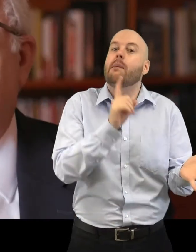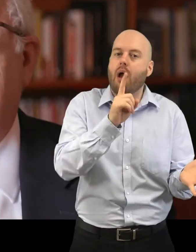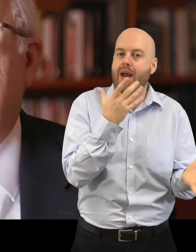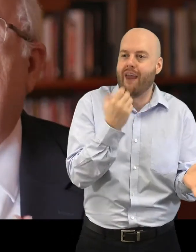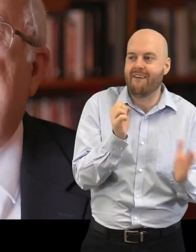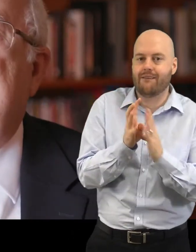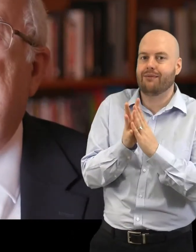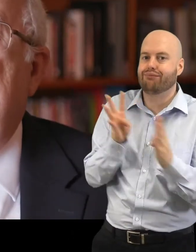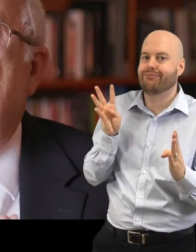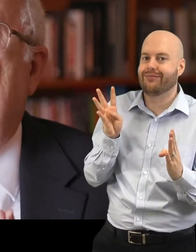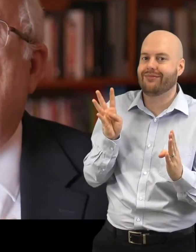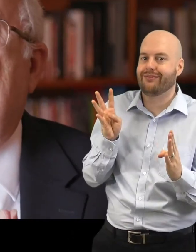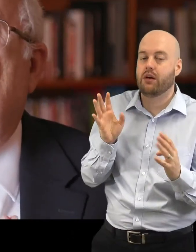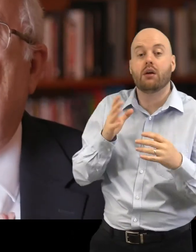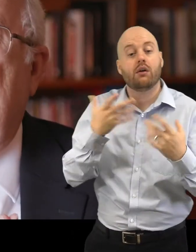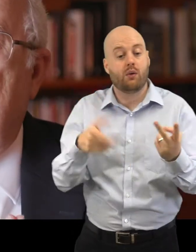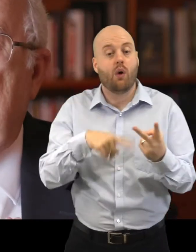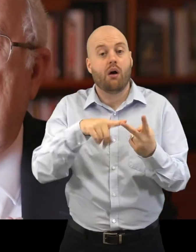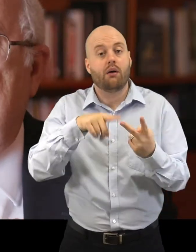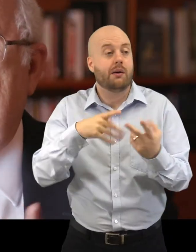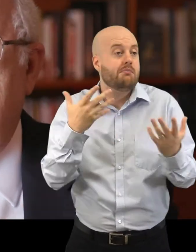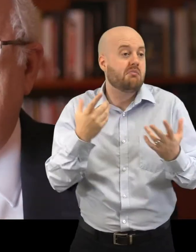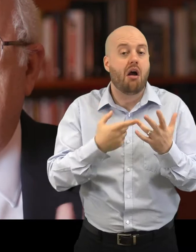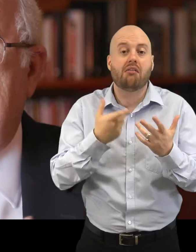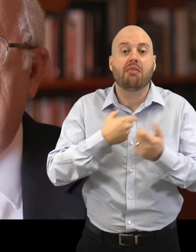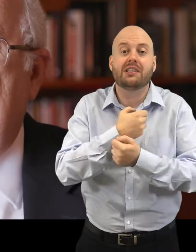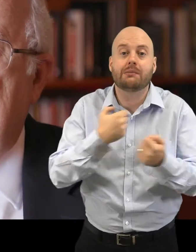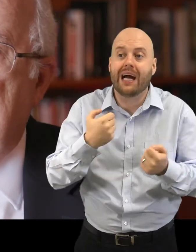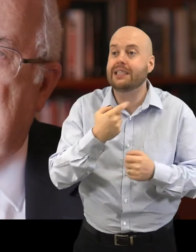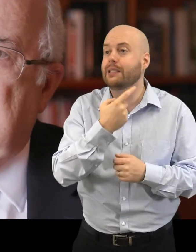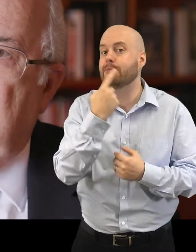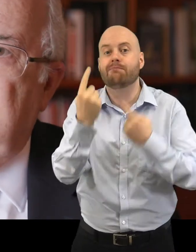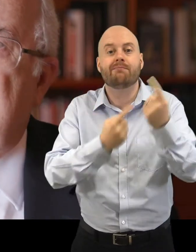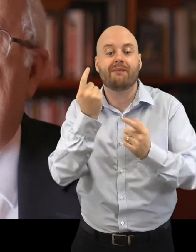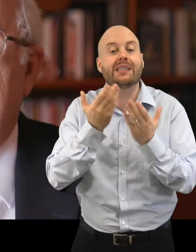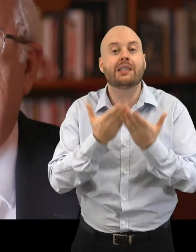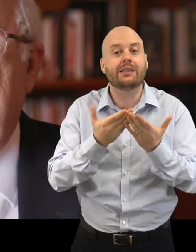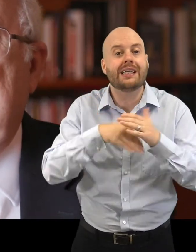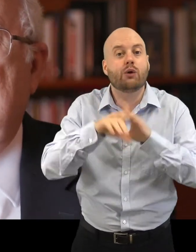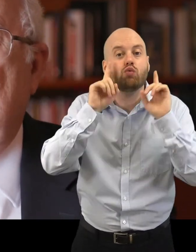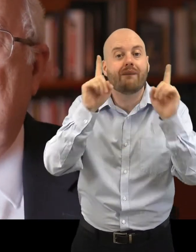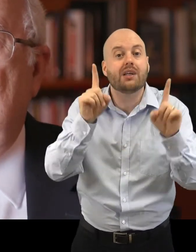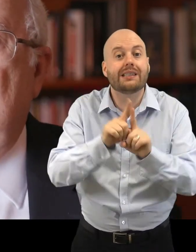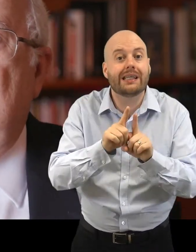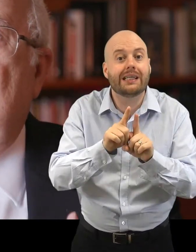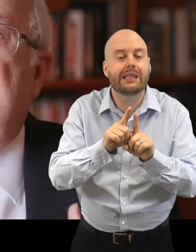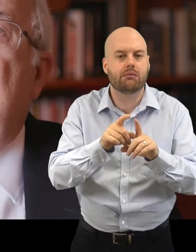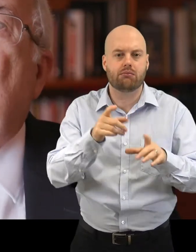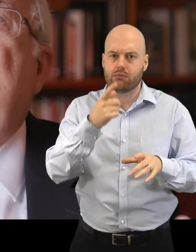kind of space where more and more young people, especially those who are studying in universities and so on, do some group